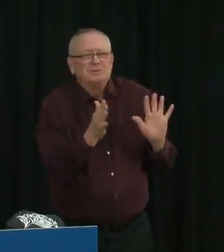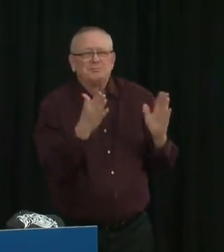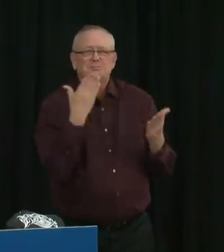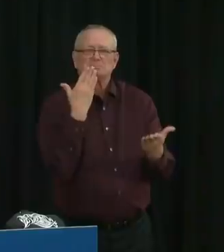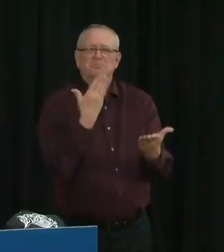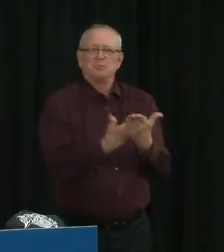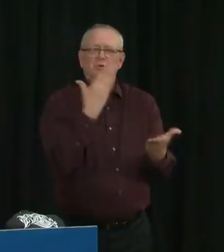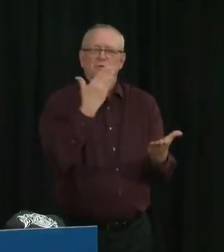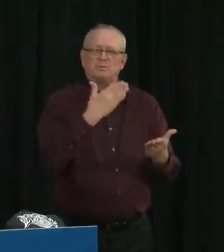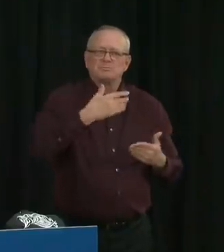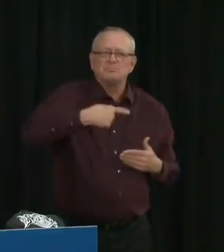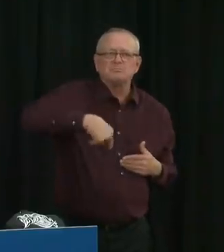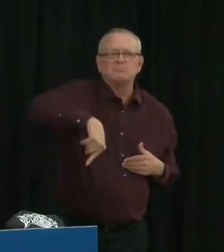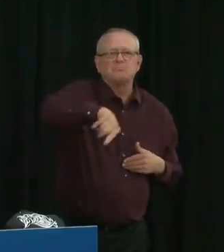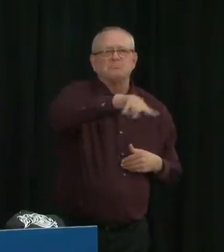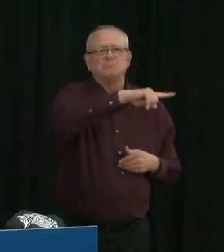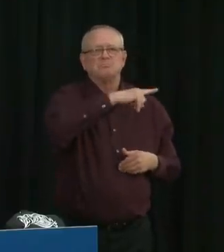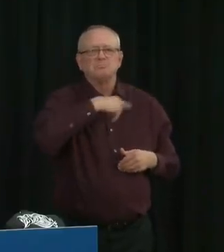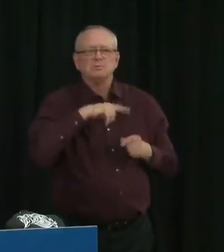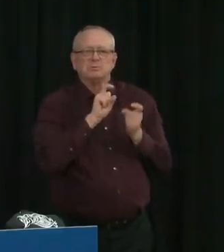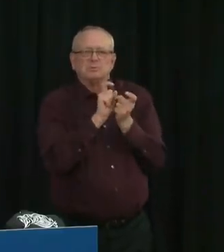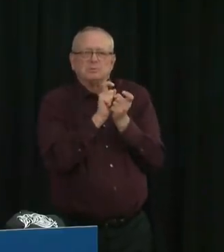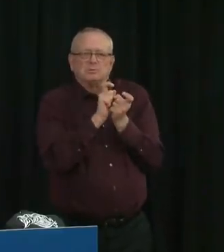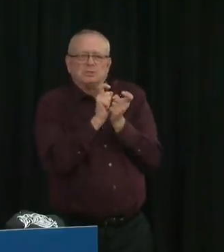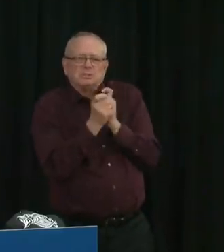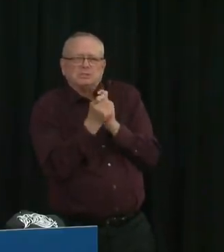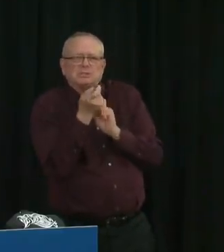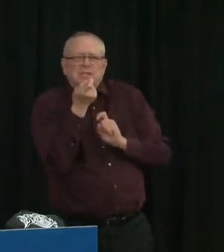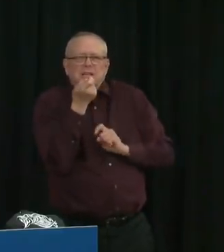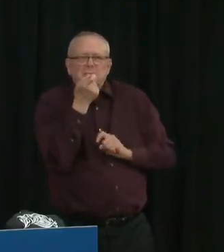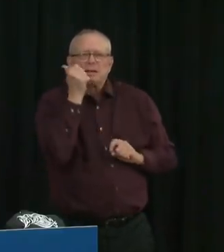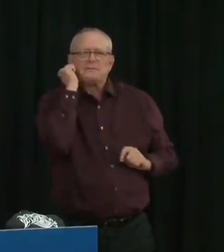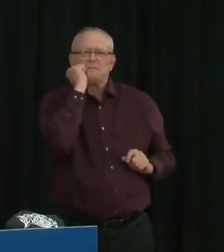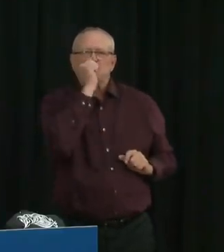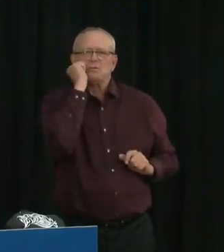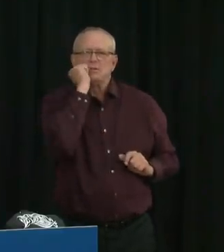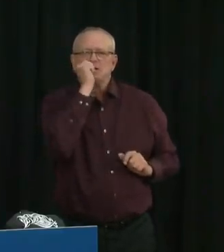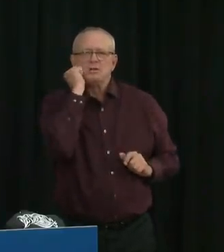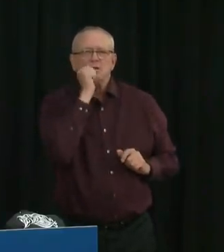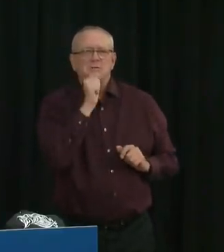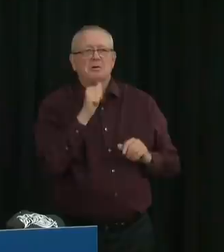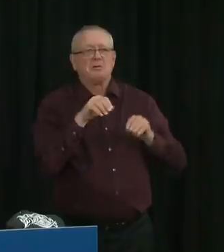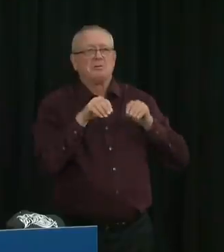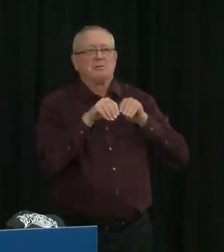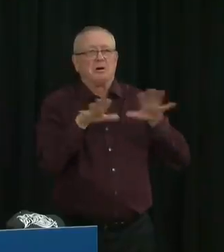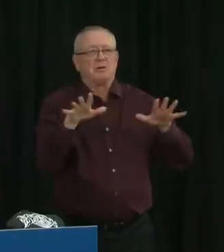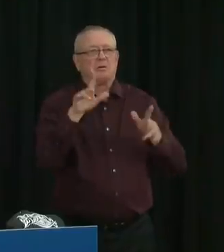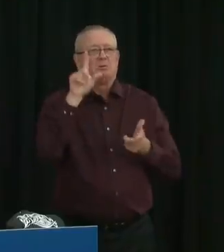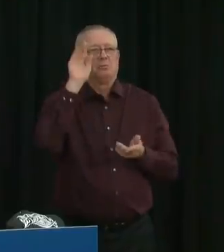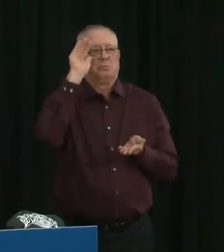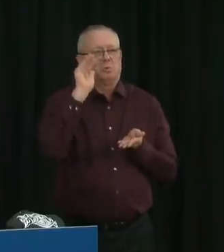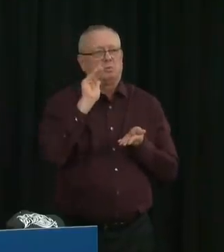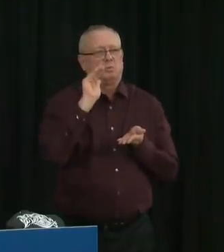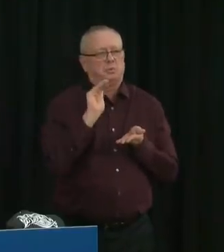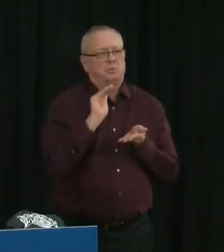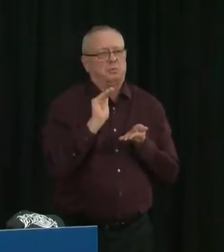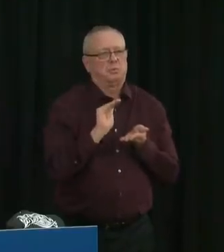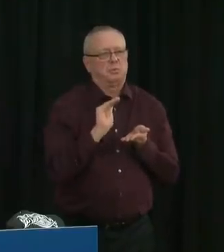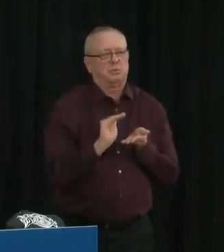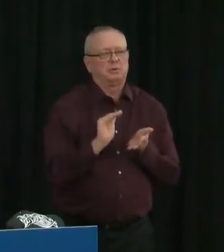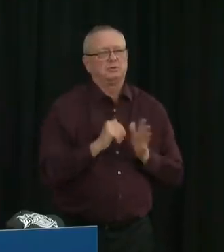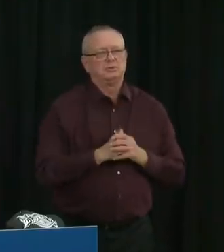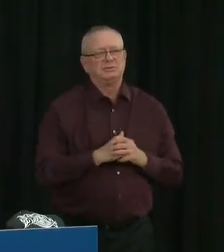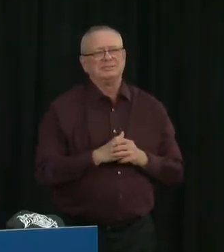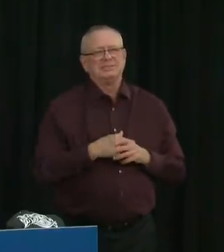making simple changes to our everyday lives, we can reduce transmission and bend the curve. It is another reminder of our